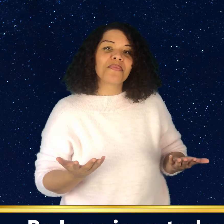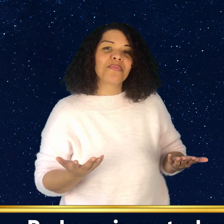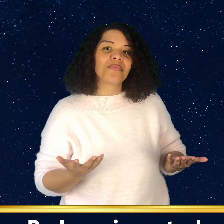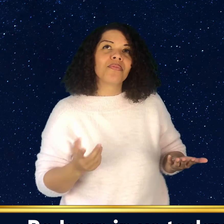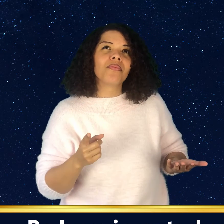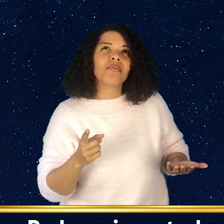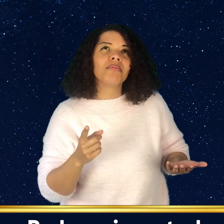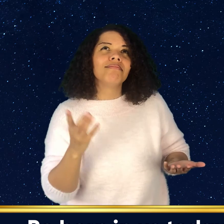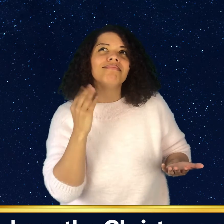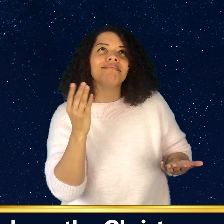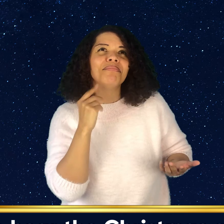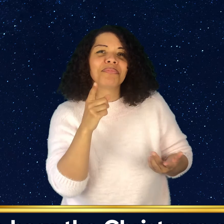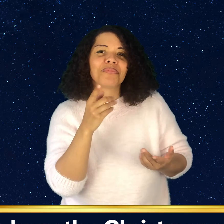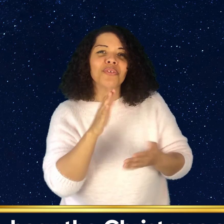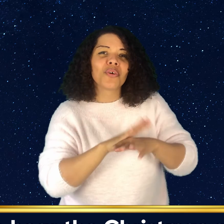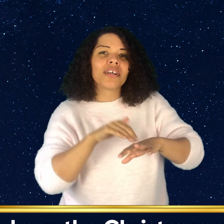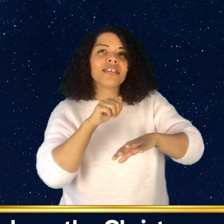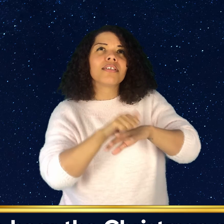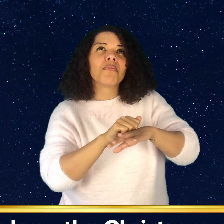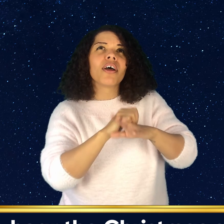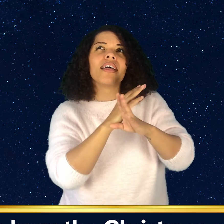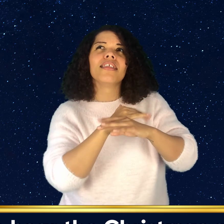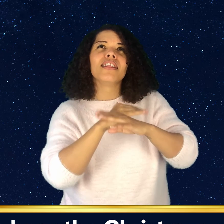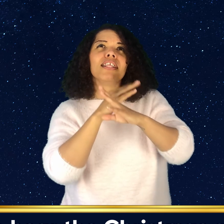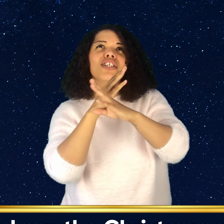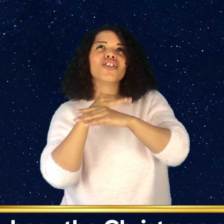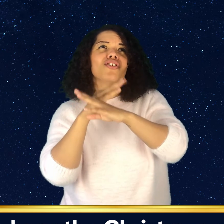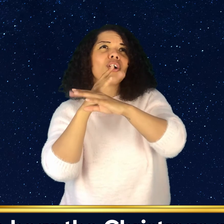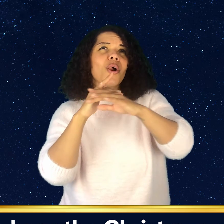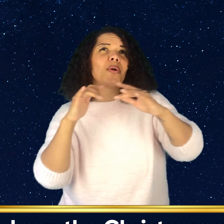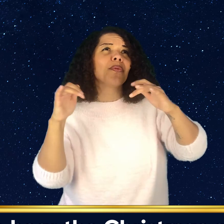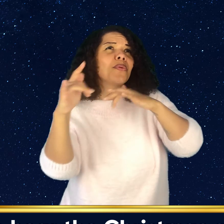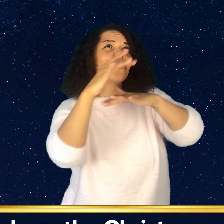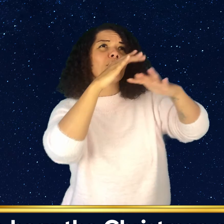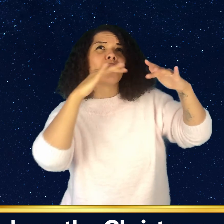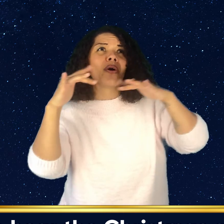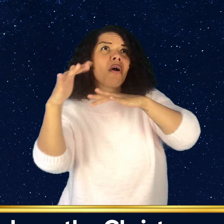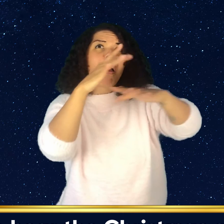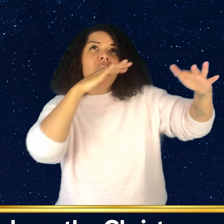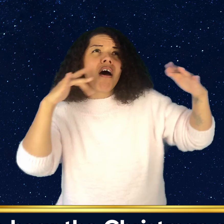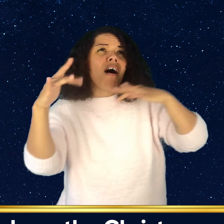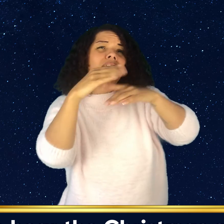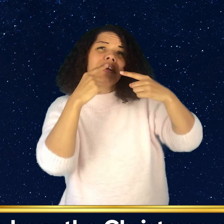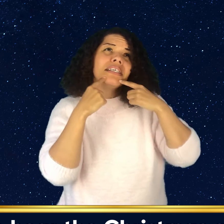We hear the Christmas angels,